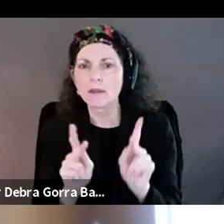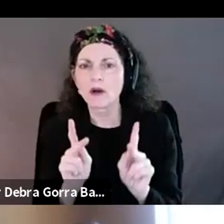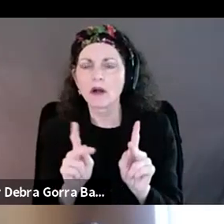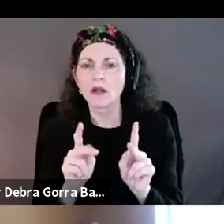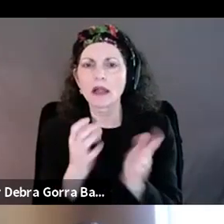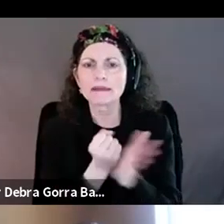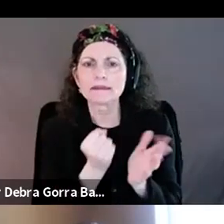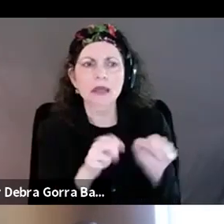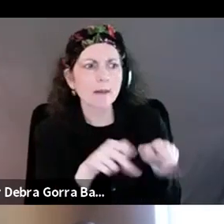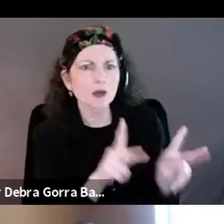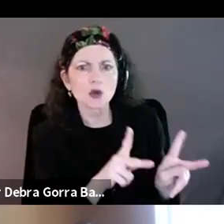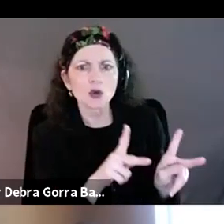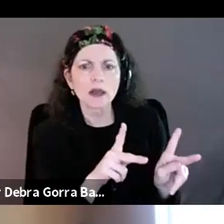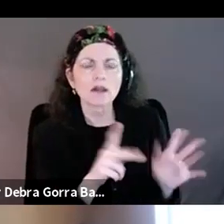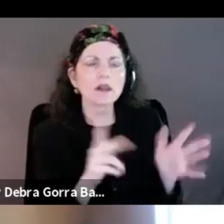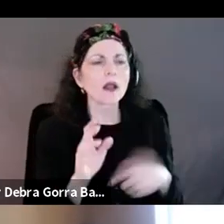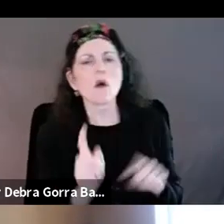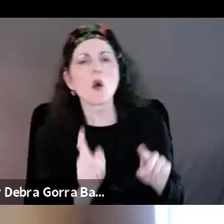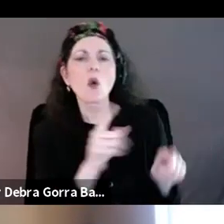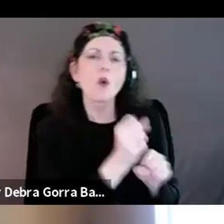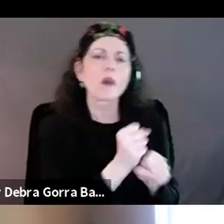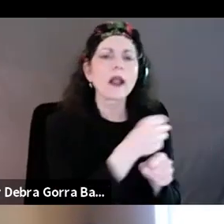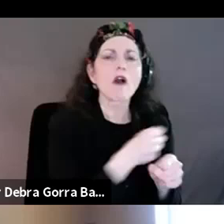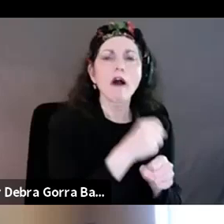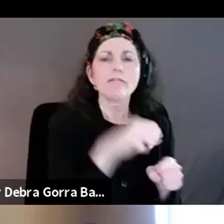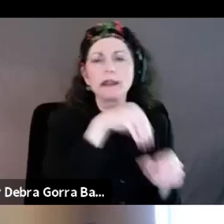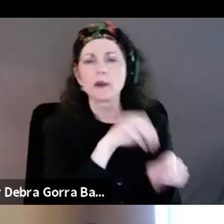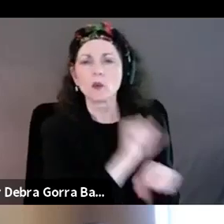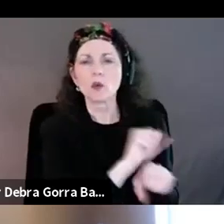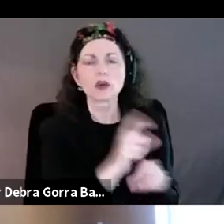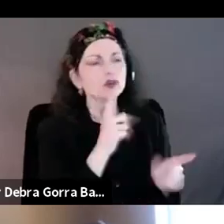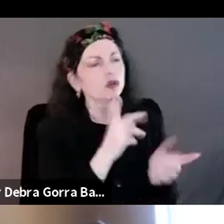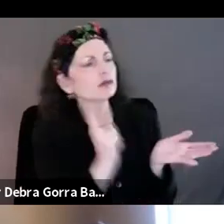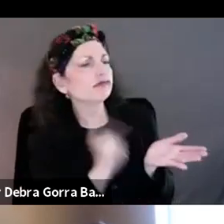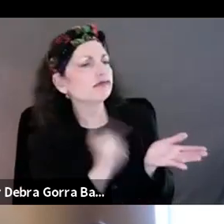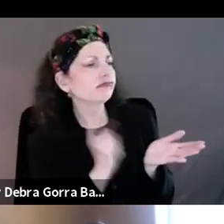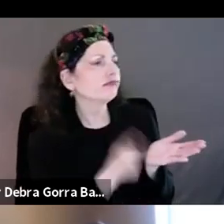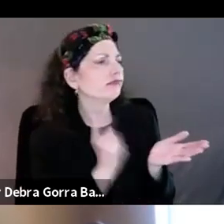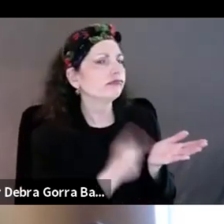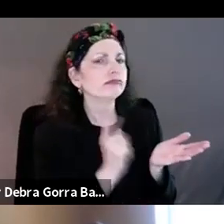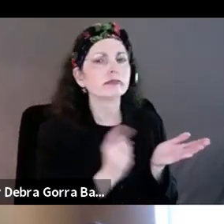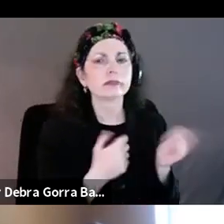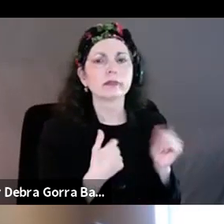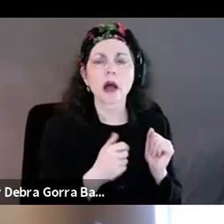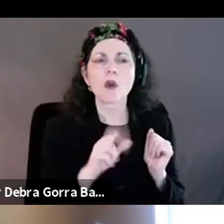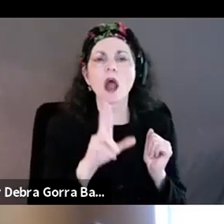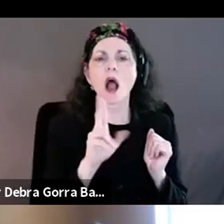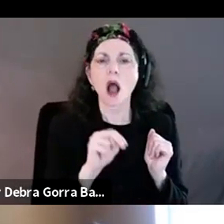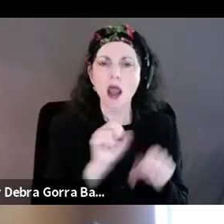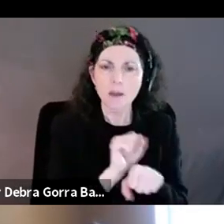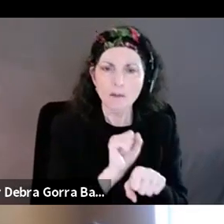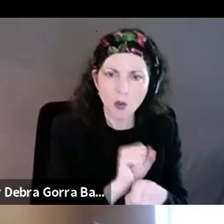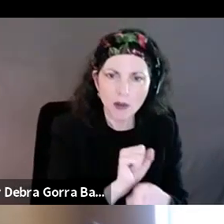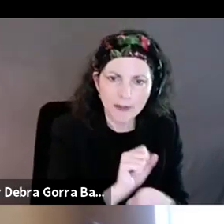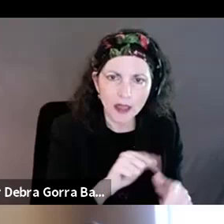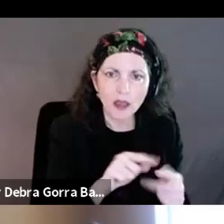at work, kind of talking about, you know, issues involving unemployment or who's not, and, and who's not